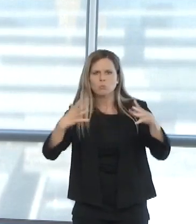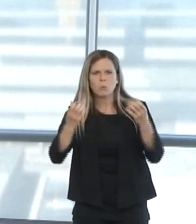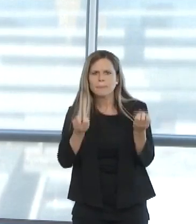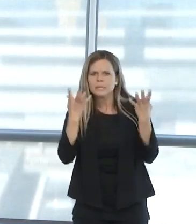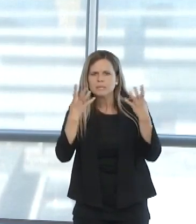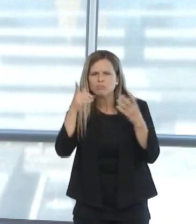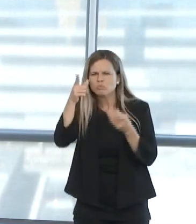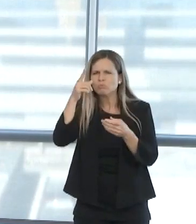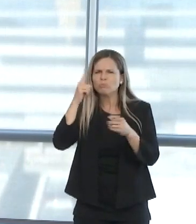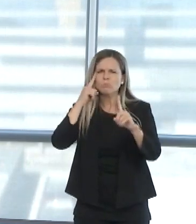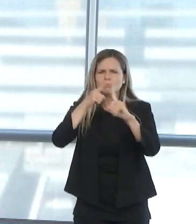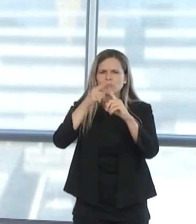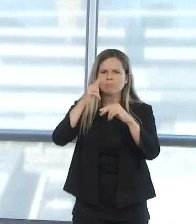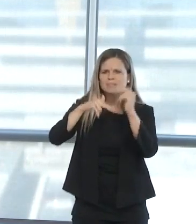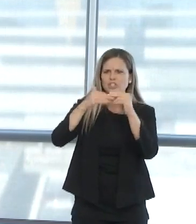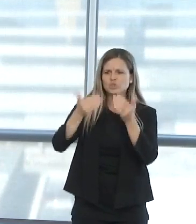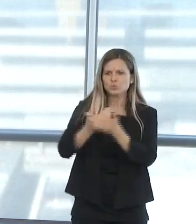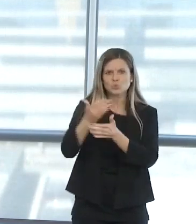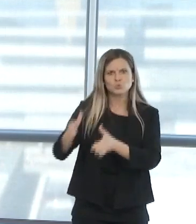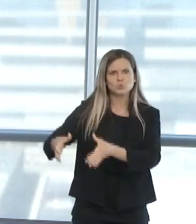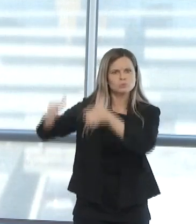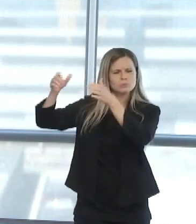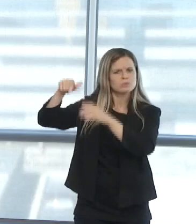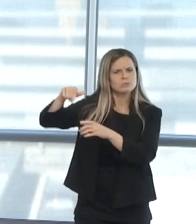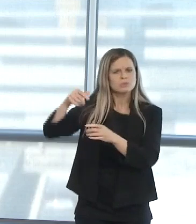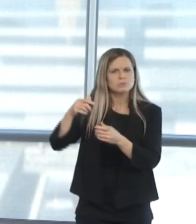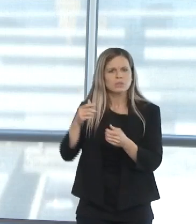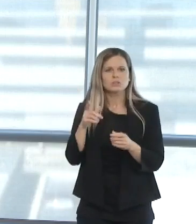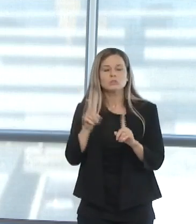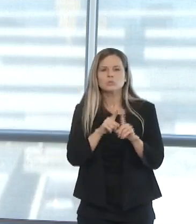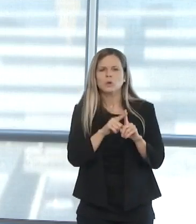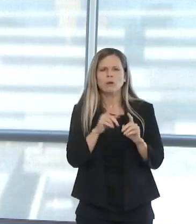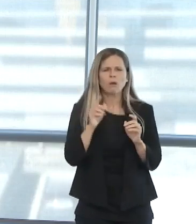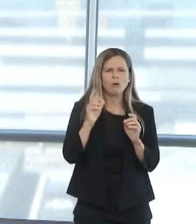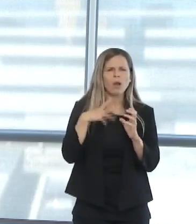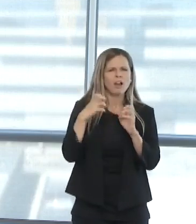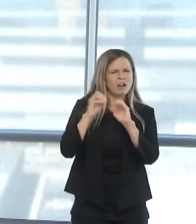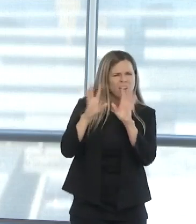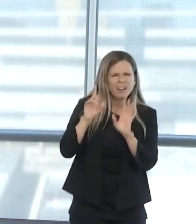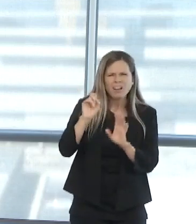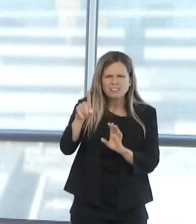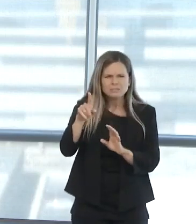of wanting to understand that. And then also a clarification around when they will be available.